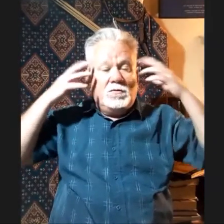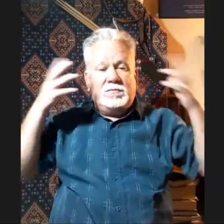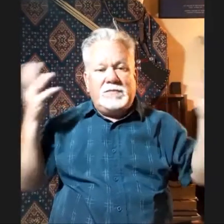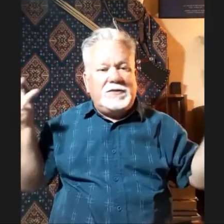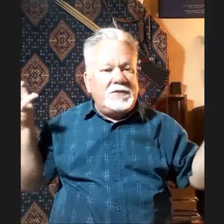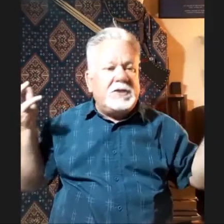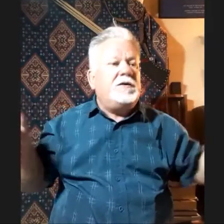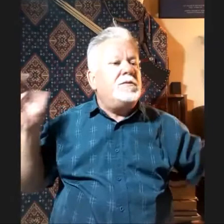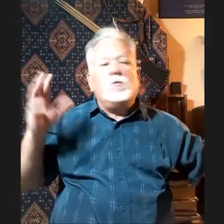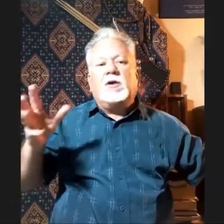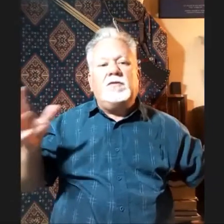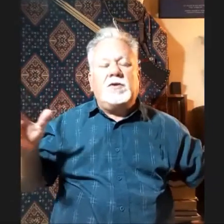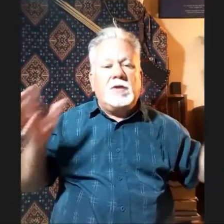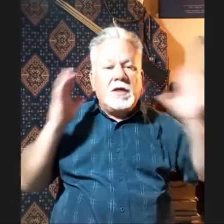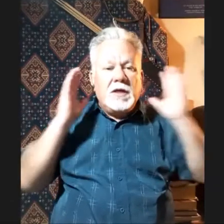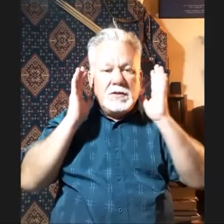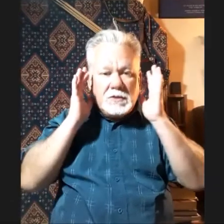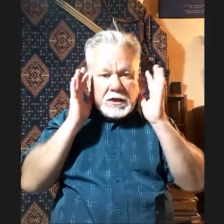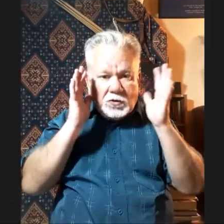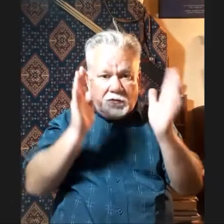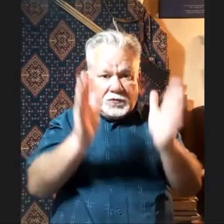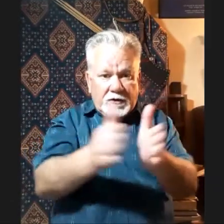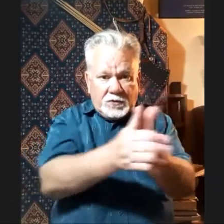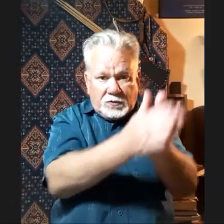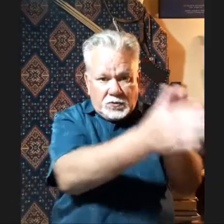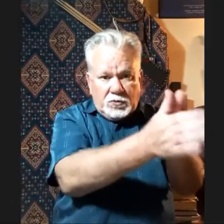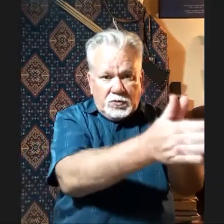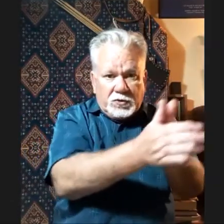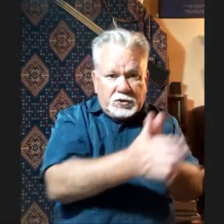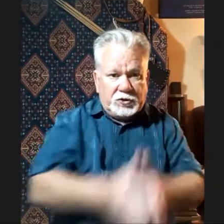instinctive aiming, whatever you're doing to get your focus on who you want to shoot.